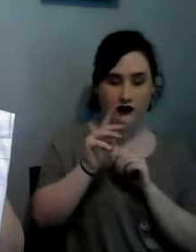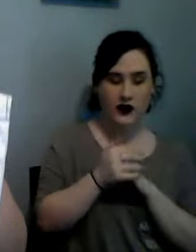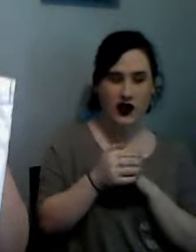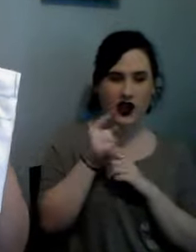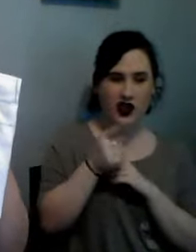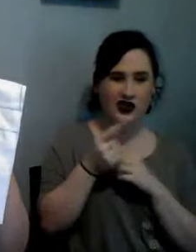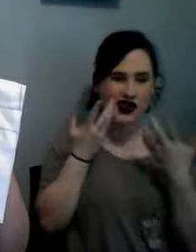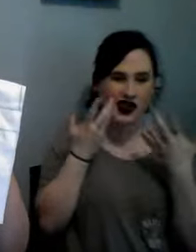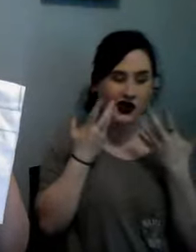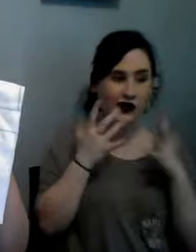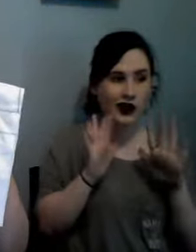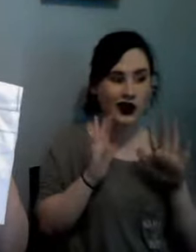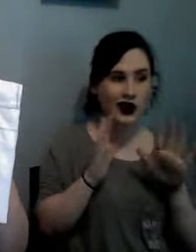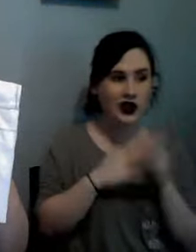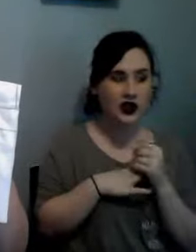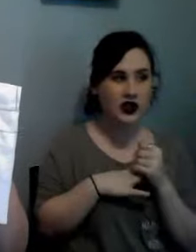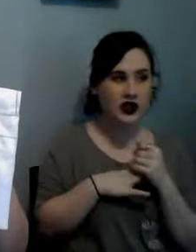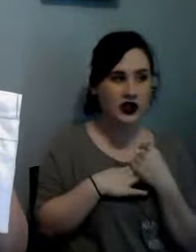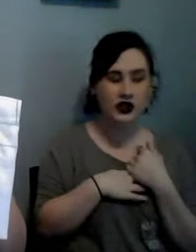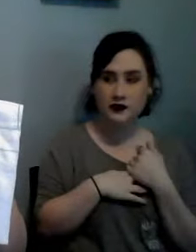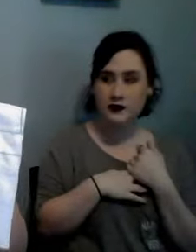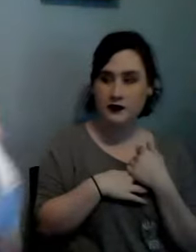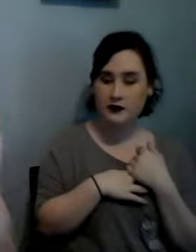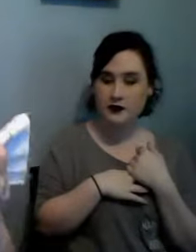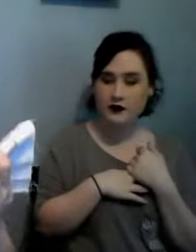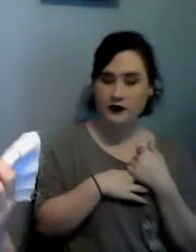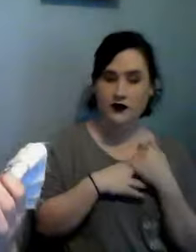what is that L complete